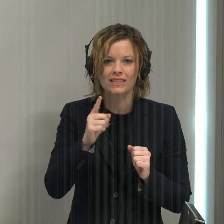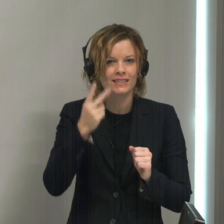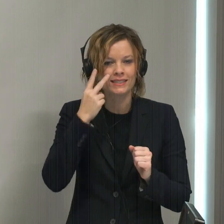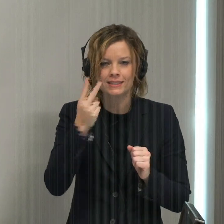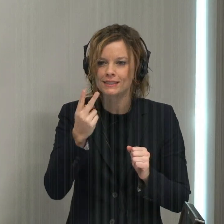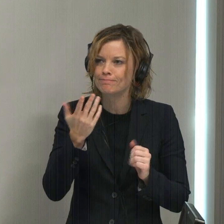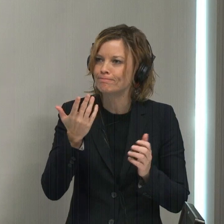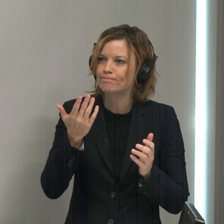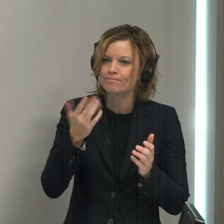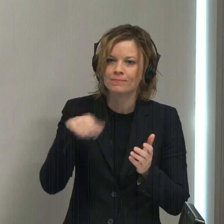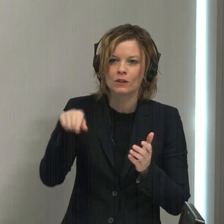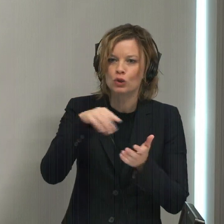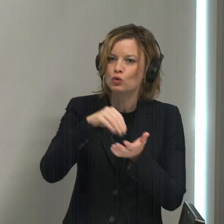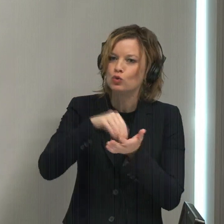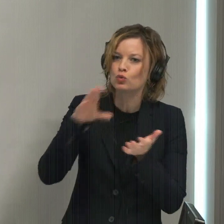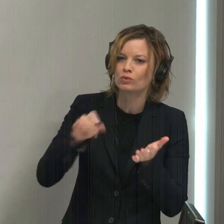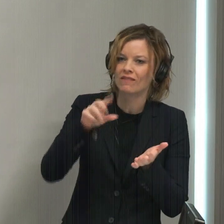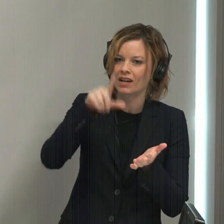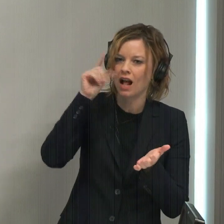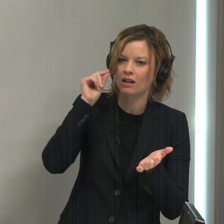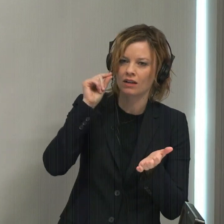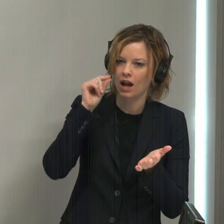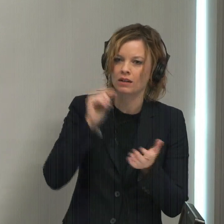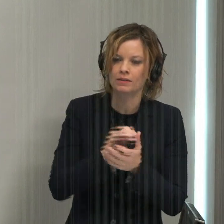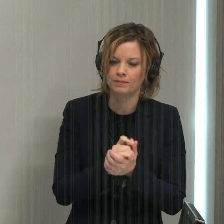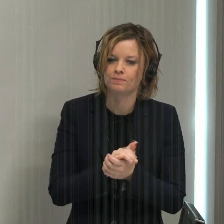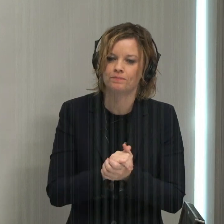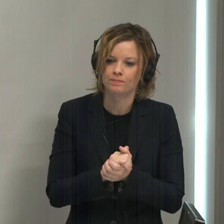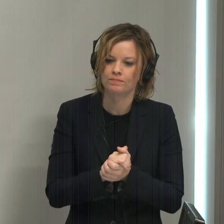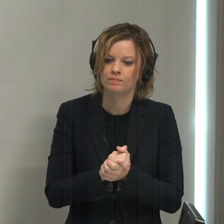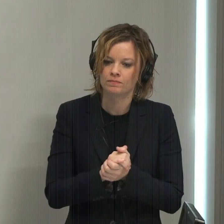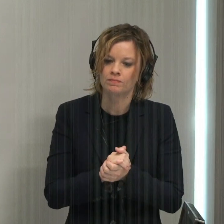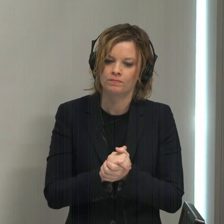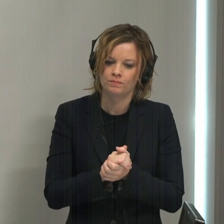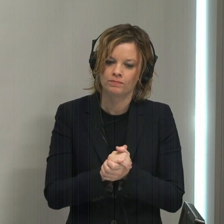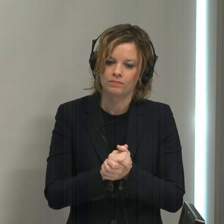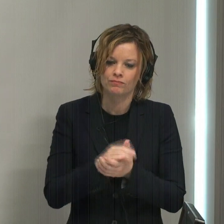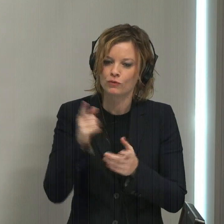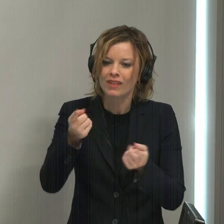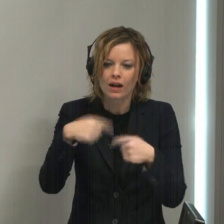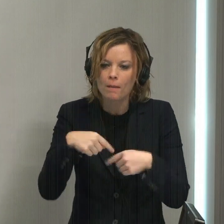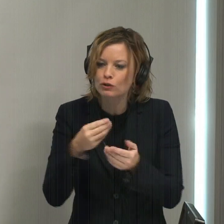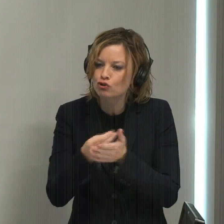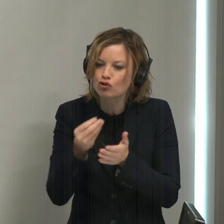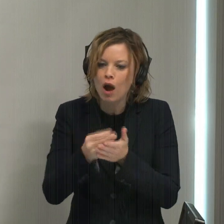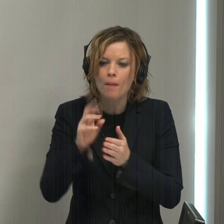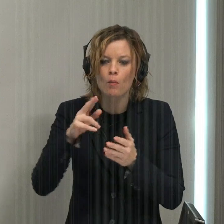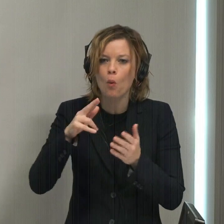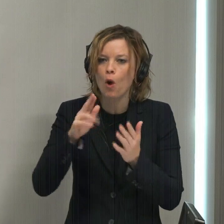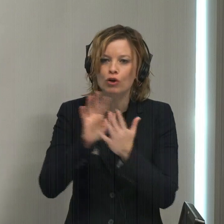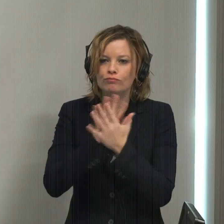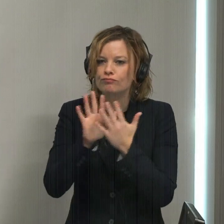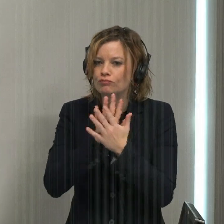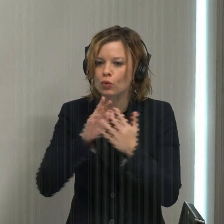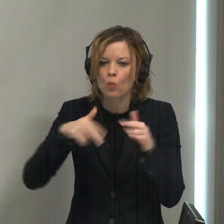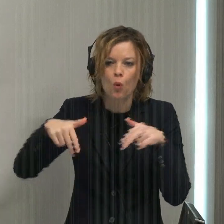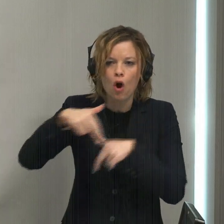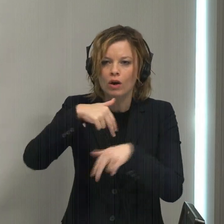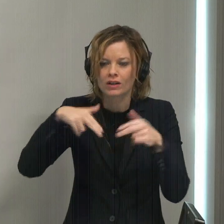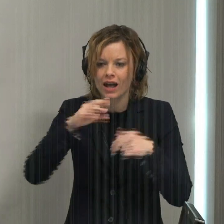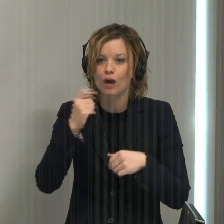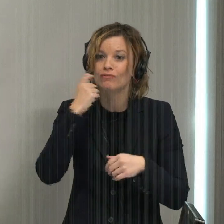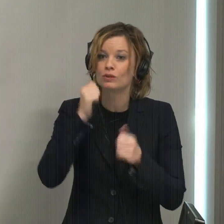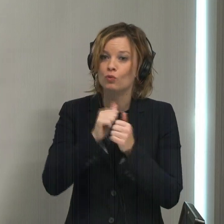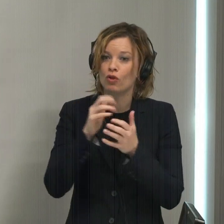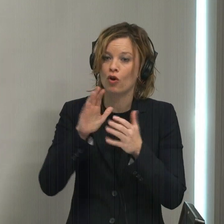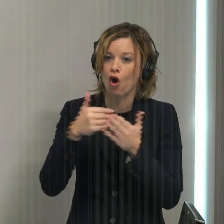the students of Gallaudet shop or, you know, walk around. And recently, with